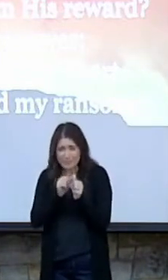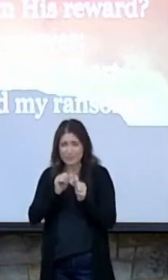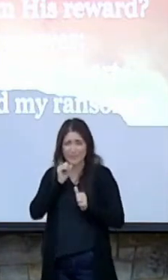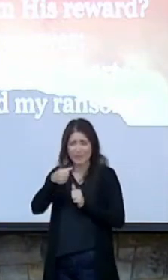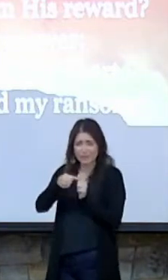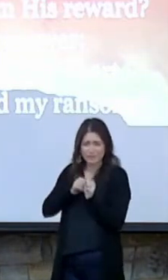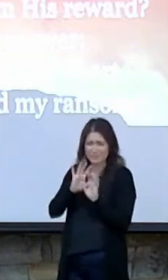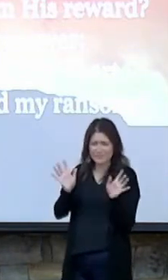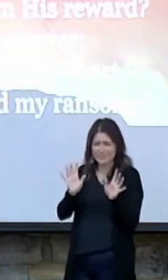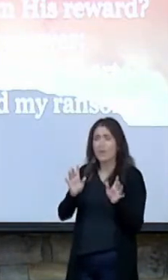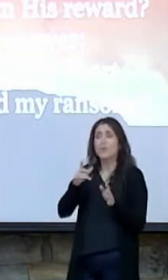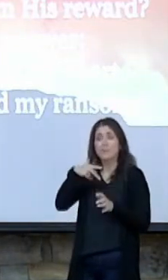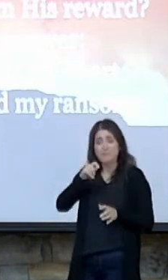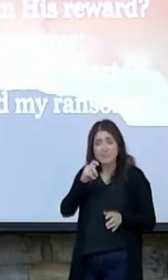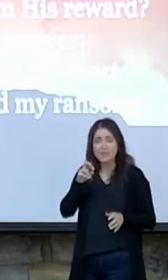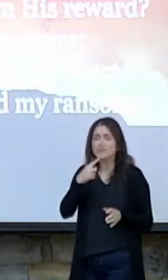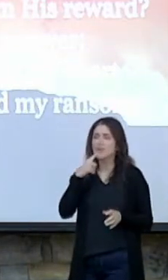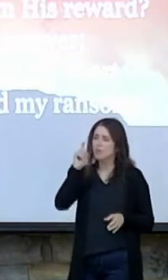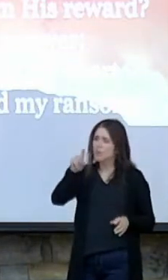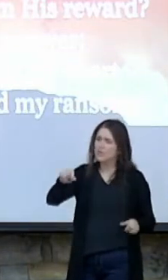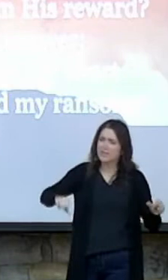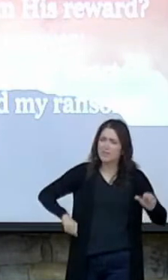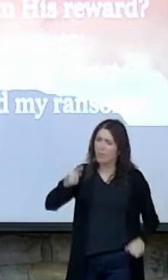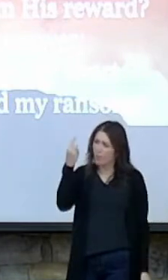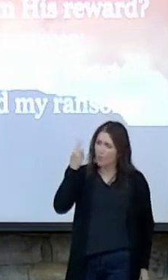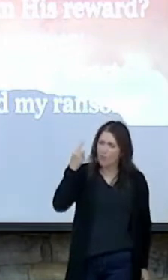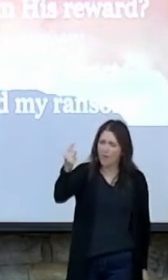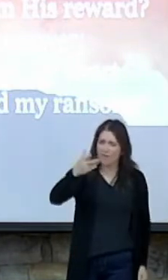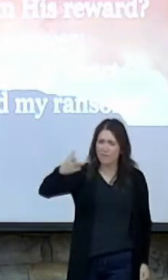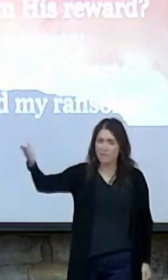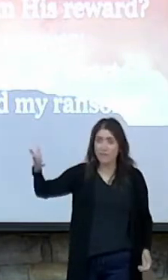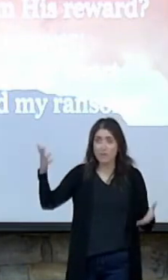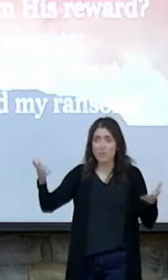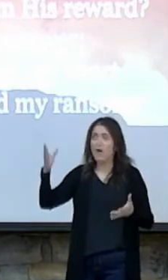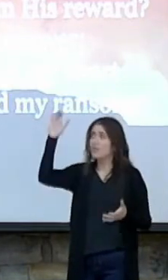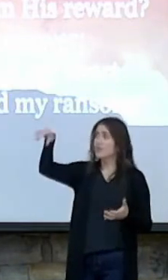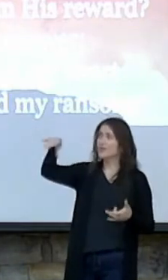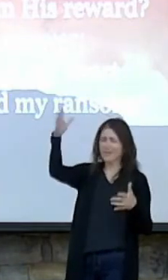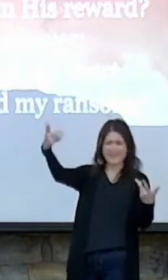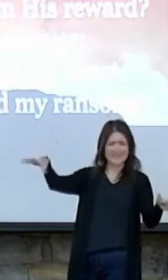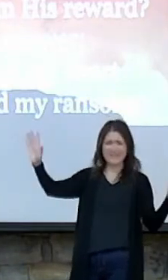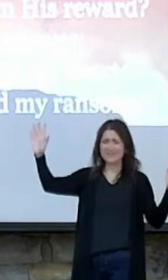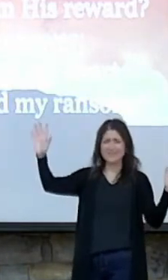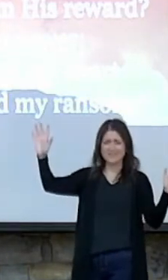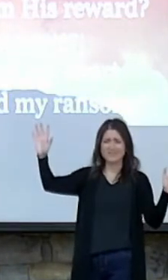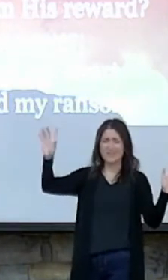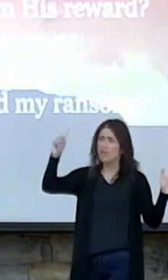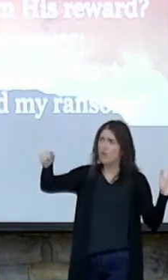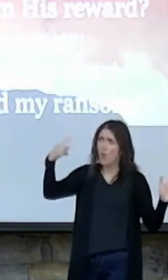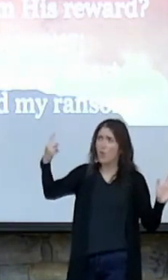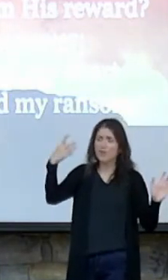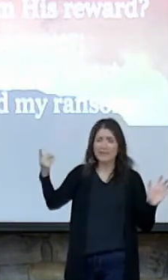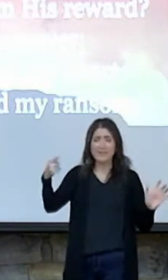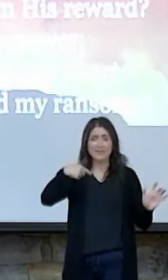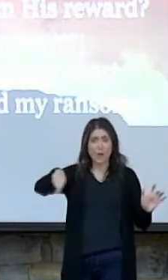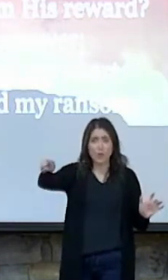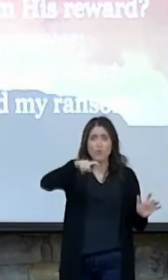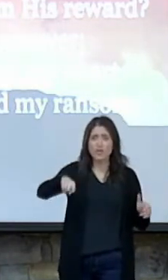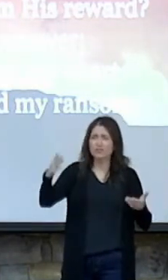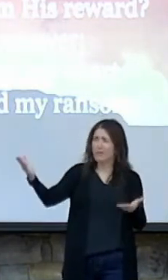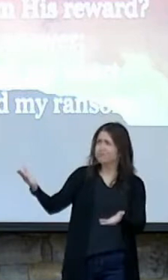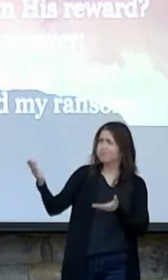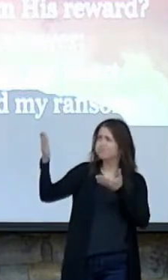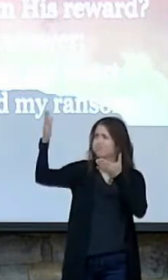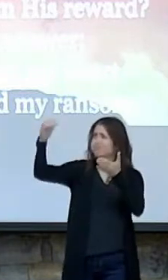said was, we only need to boast in one thing and that one thing is the cross. That's it. The only thing you and I should ever lift up is the